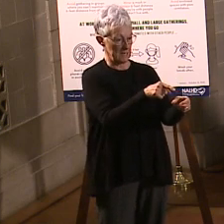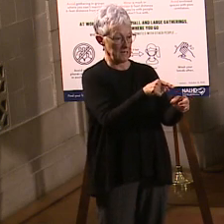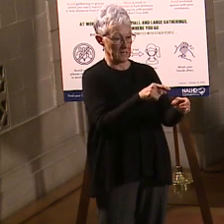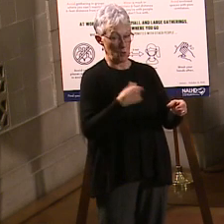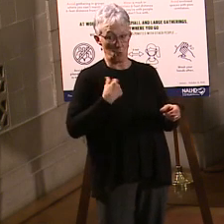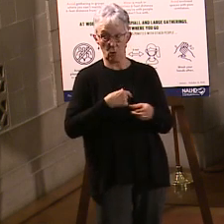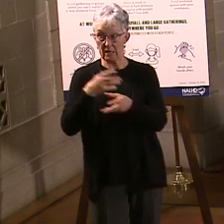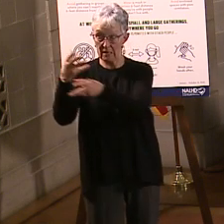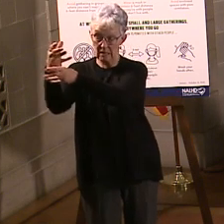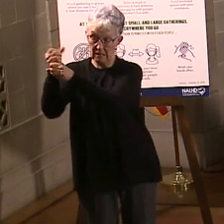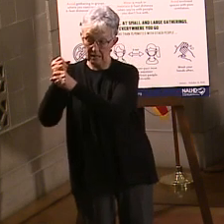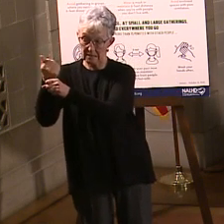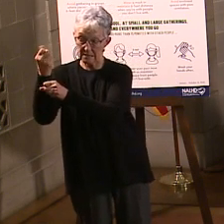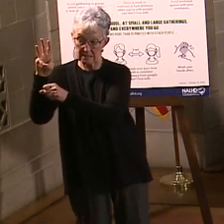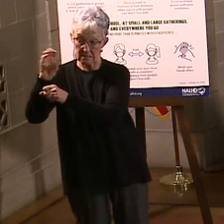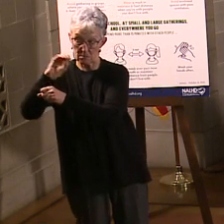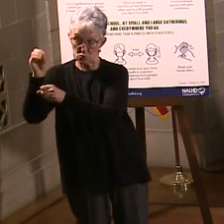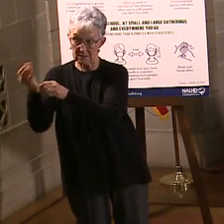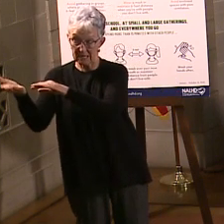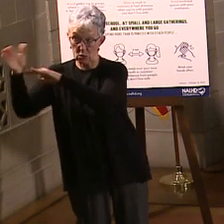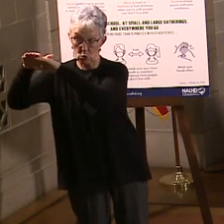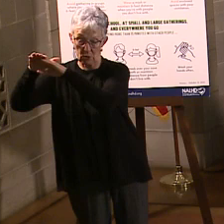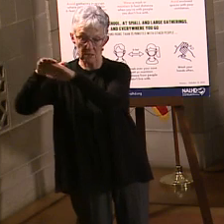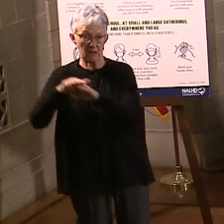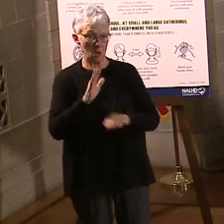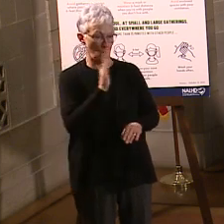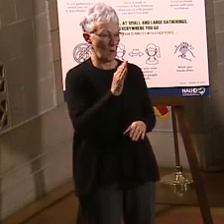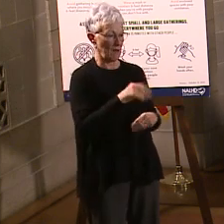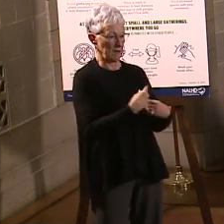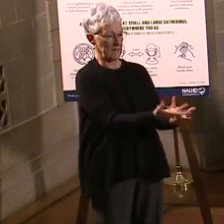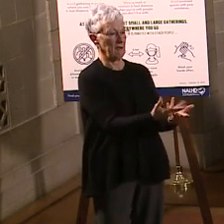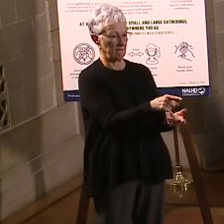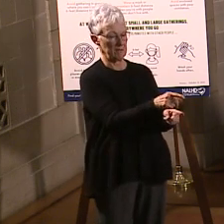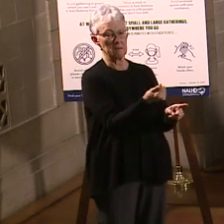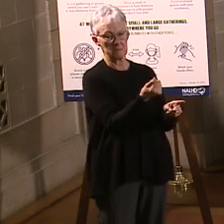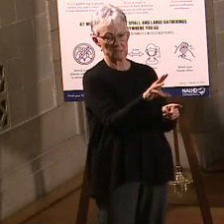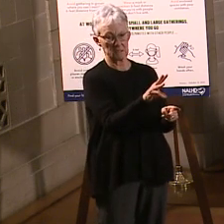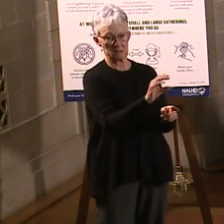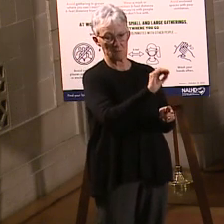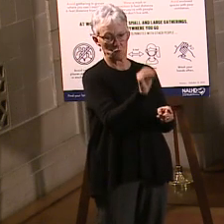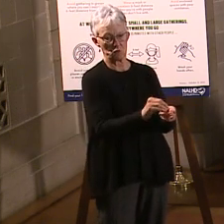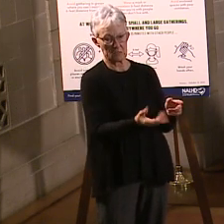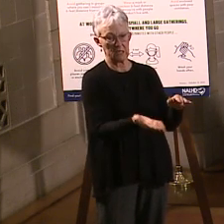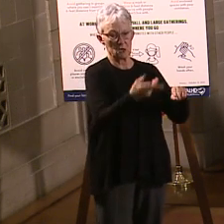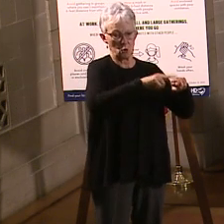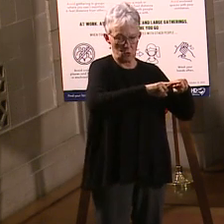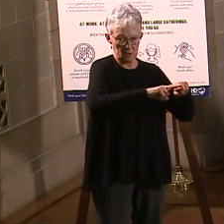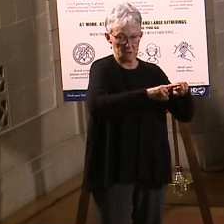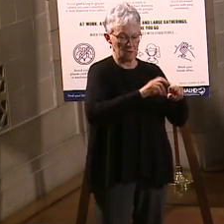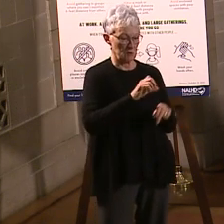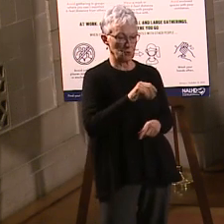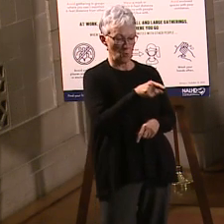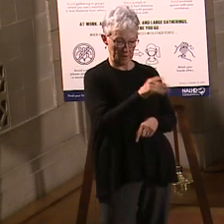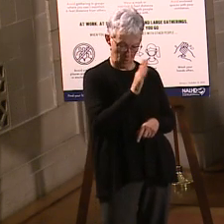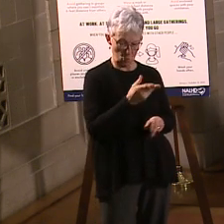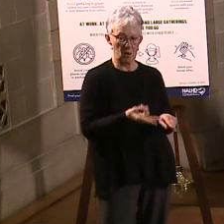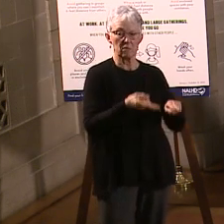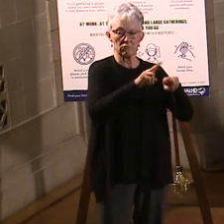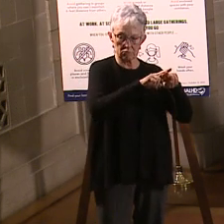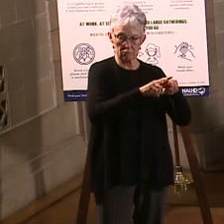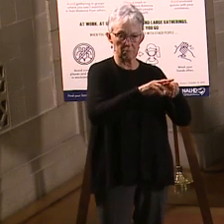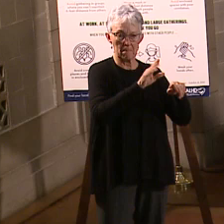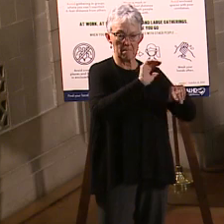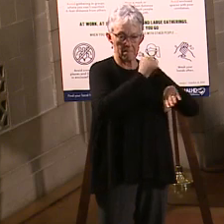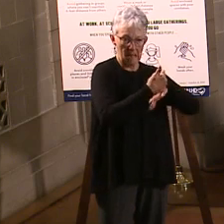got about 66,650 allocations under the current. It'll go up by whatever the proportional